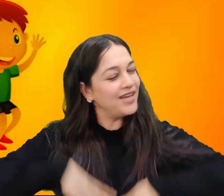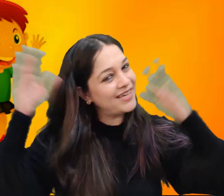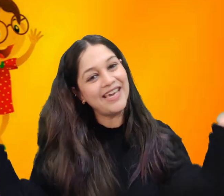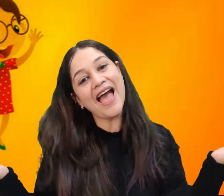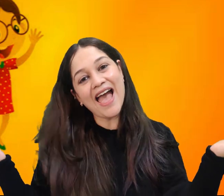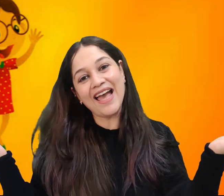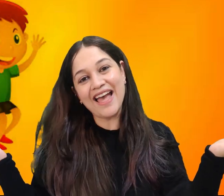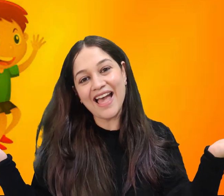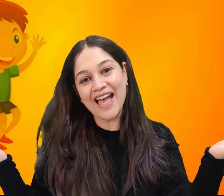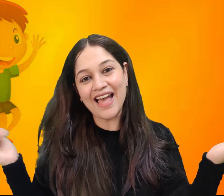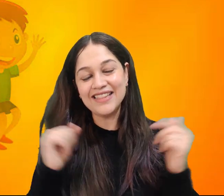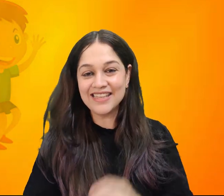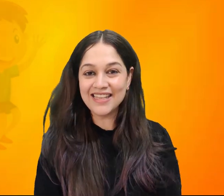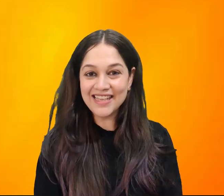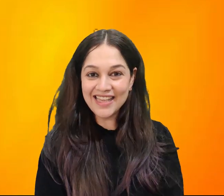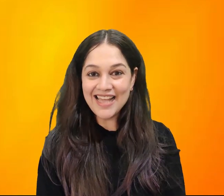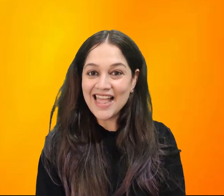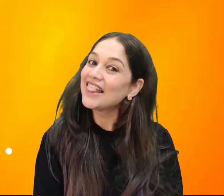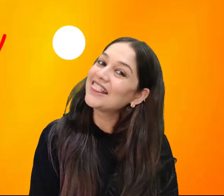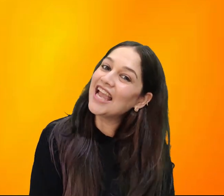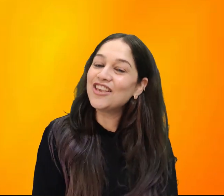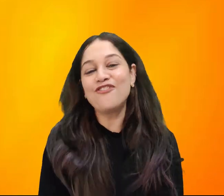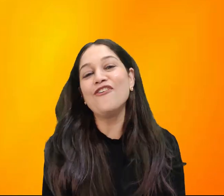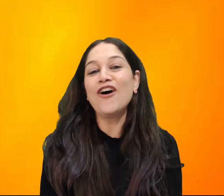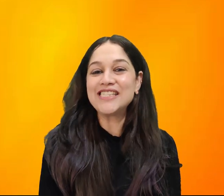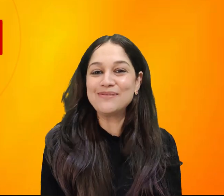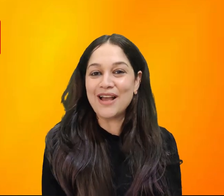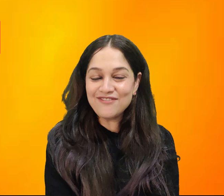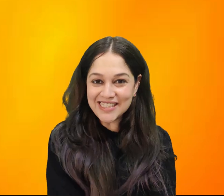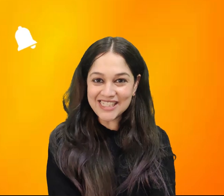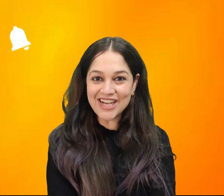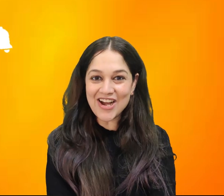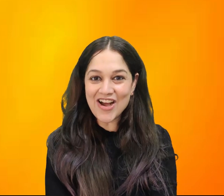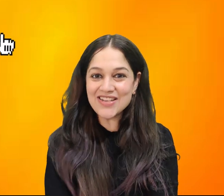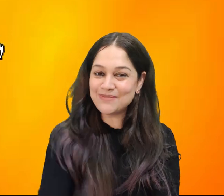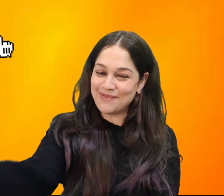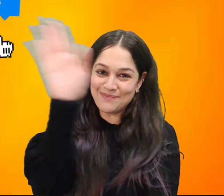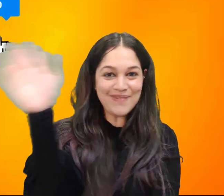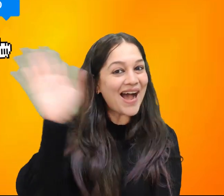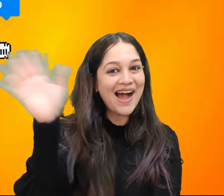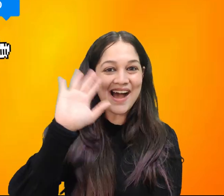can! Thank you for watching my videos! Bye bye! Bye.